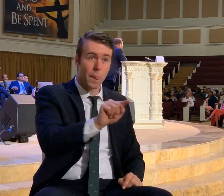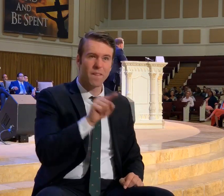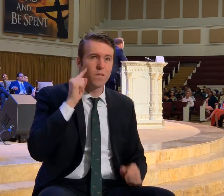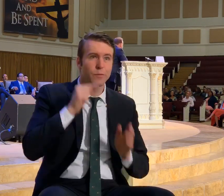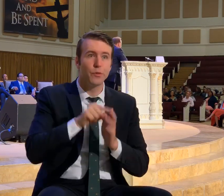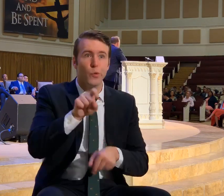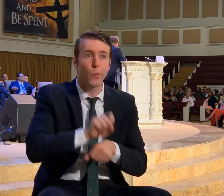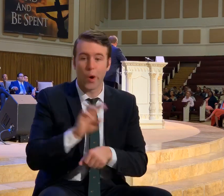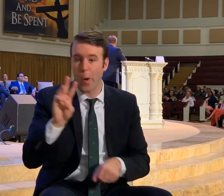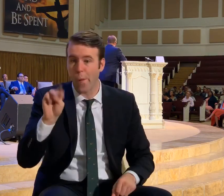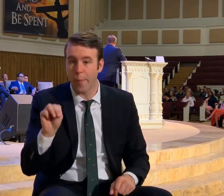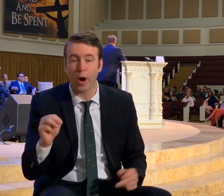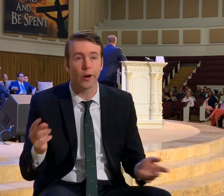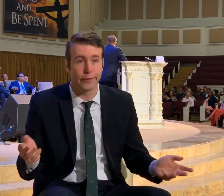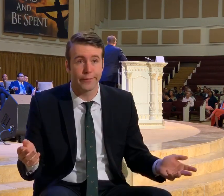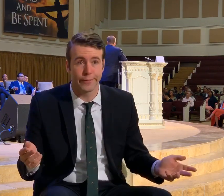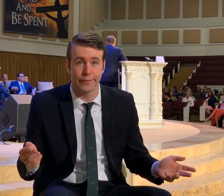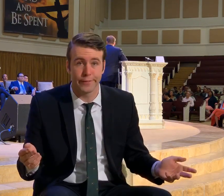Walmart.